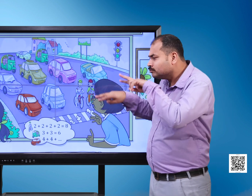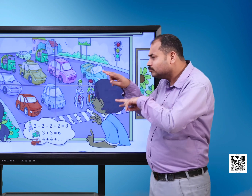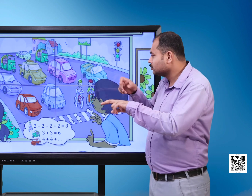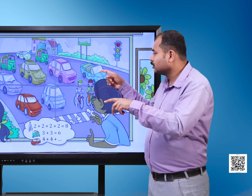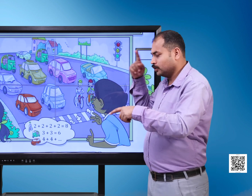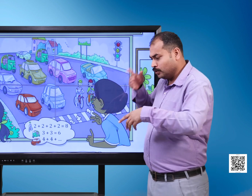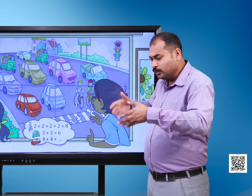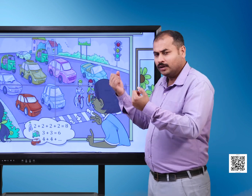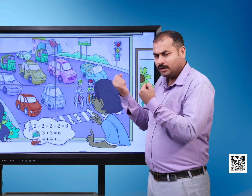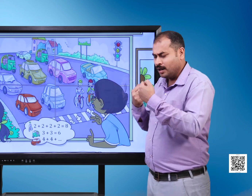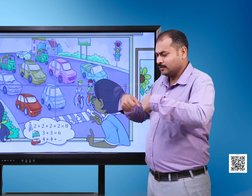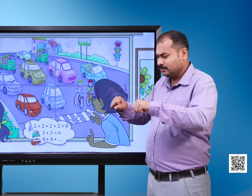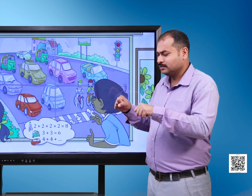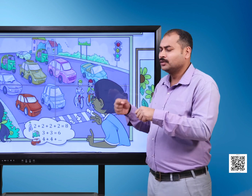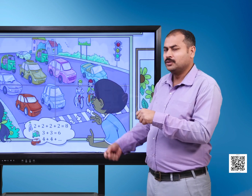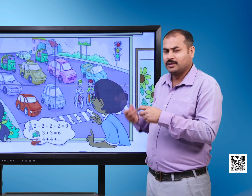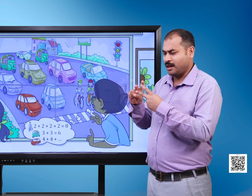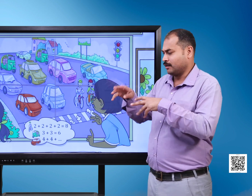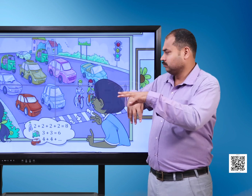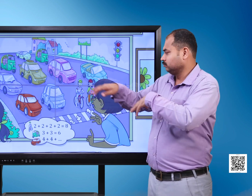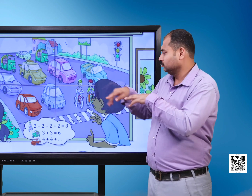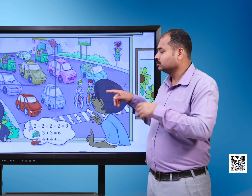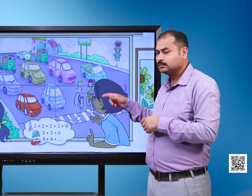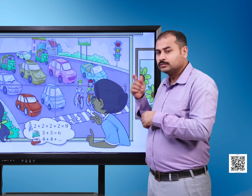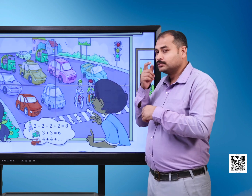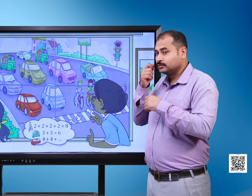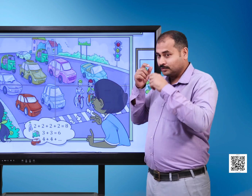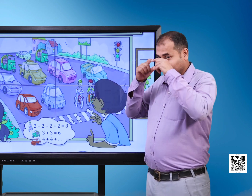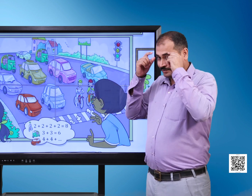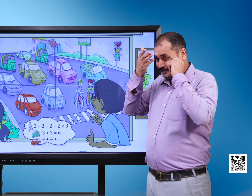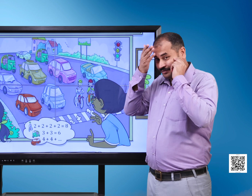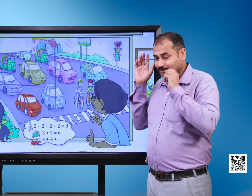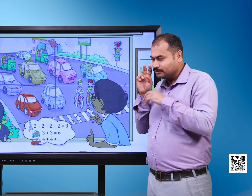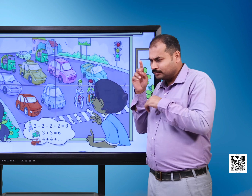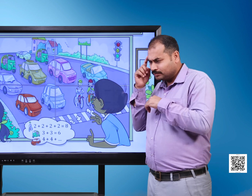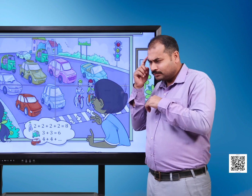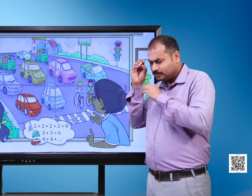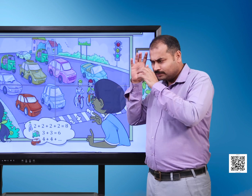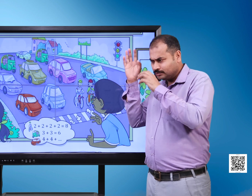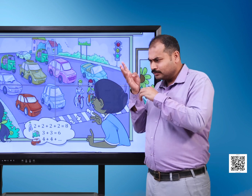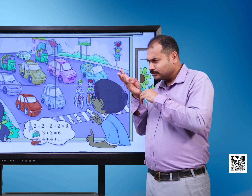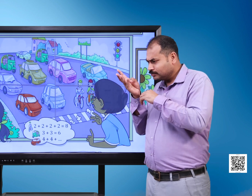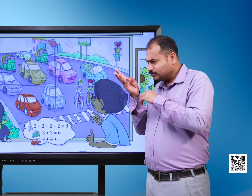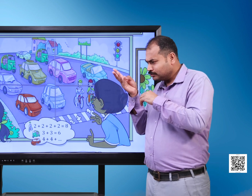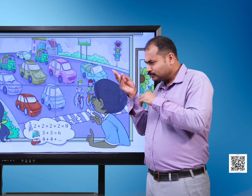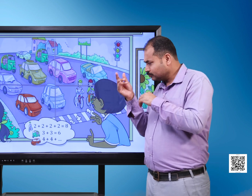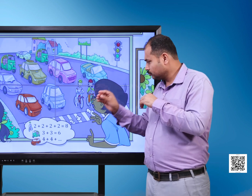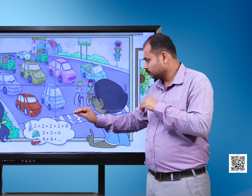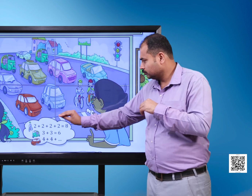2 plus 2 plus 2 plus 2 is equal to 8. They saw two autos. So the number of wheels